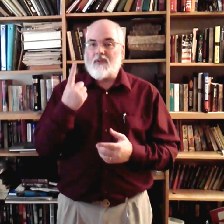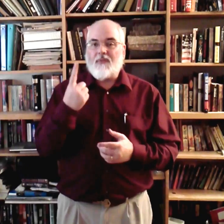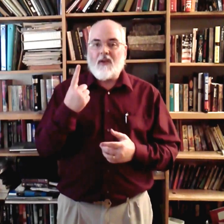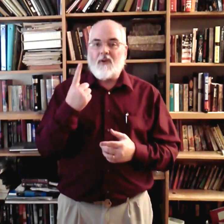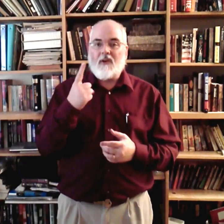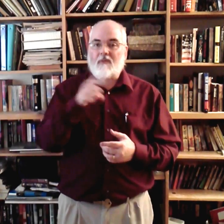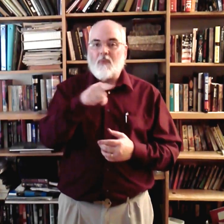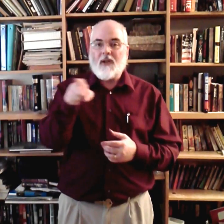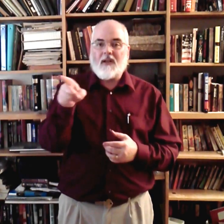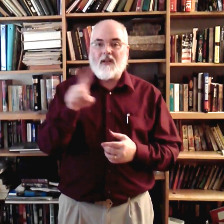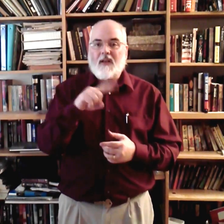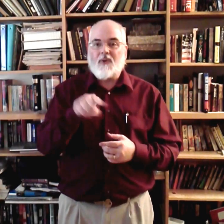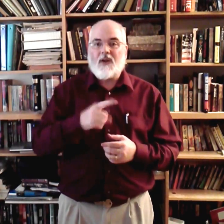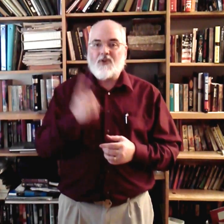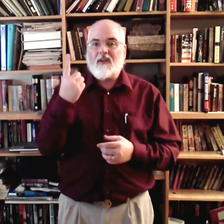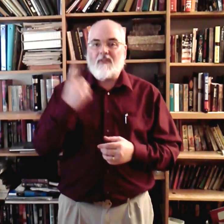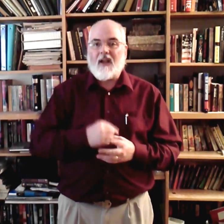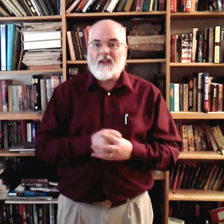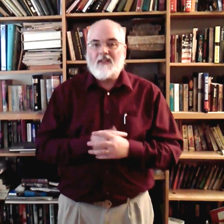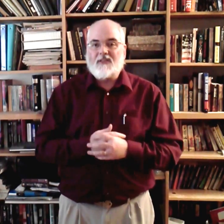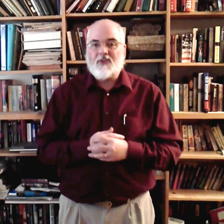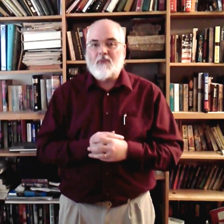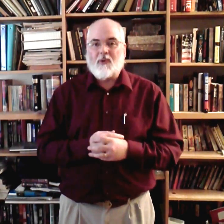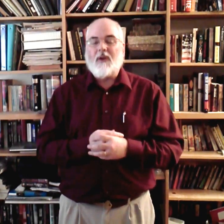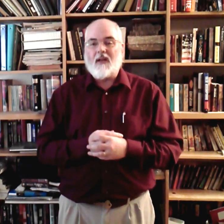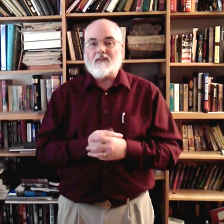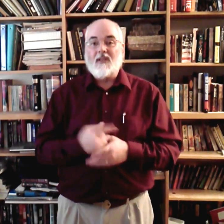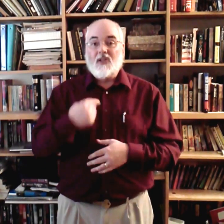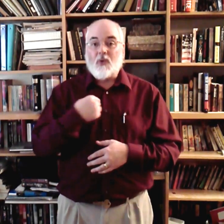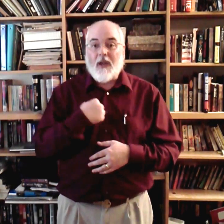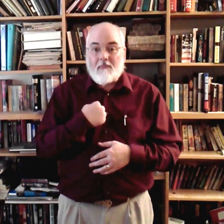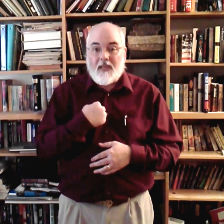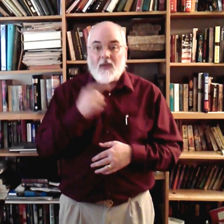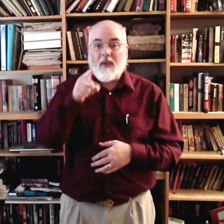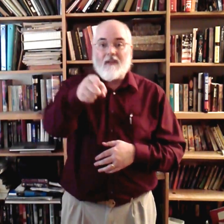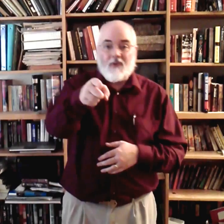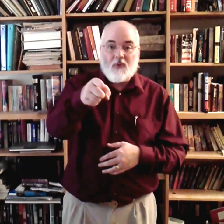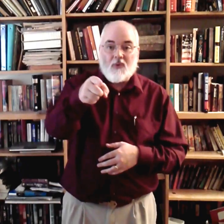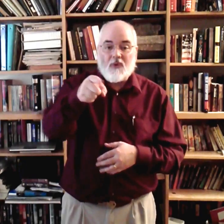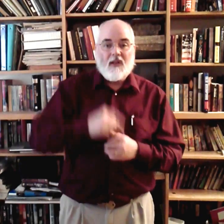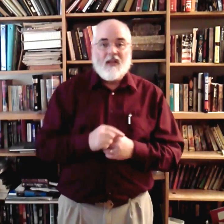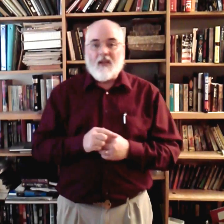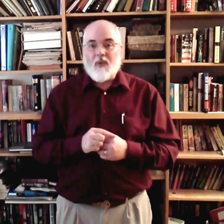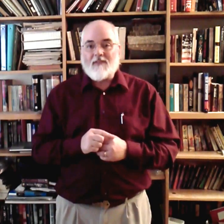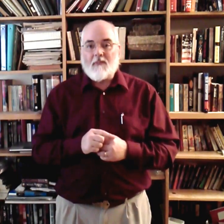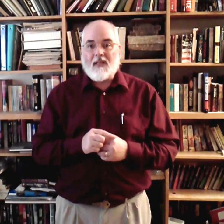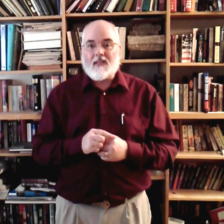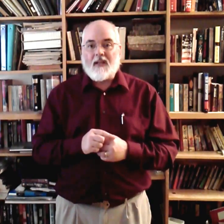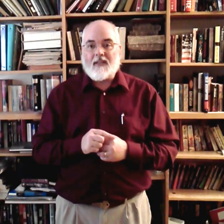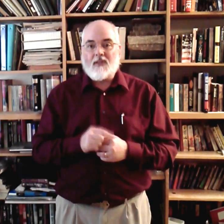finger pointed in any direction, that is your pronouns. So, we've got me, we have you. If you have somebody sitting next to them,